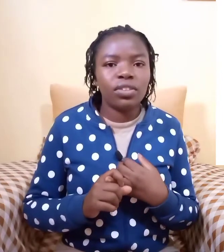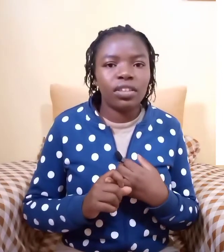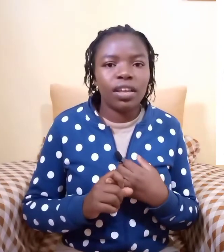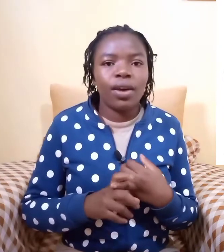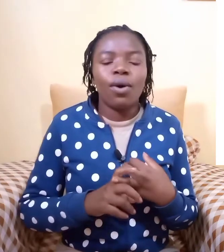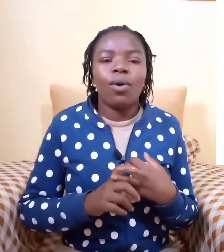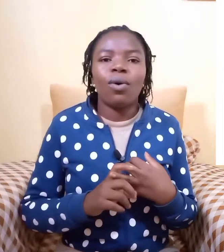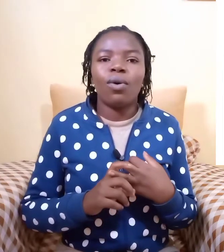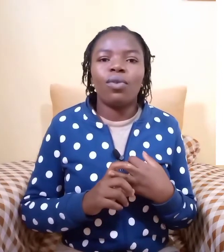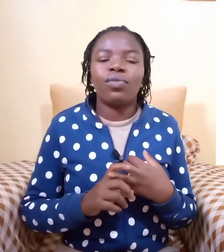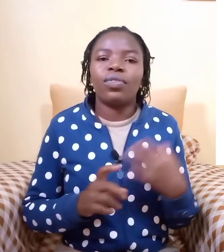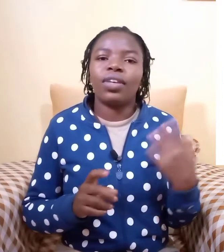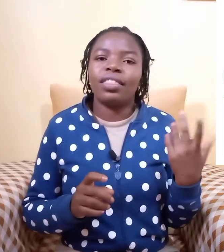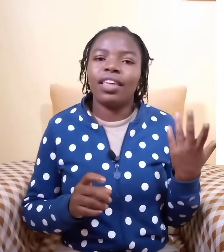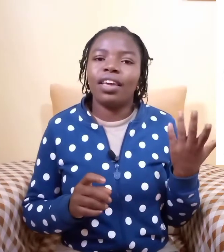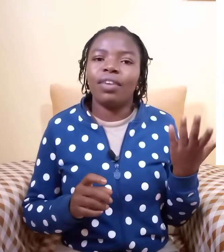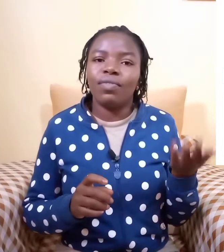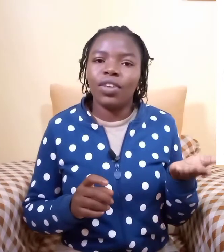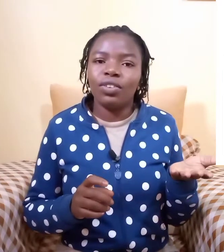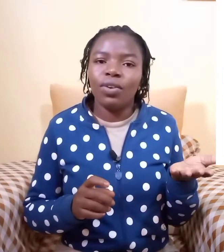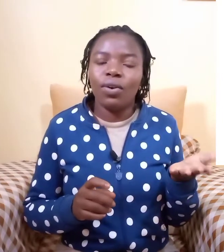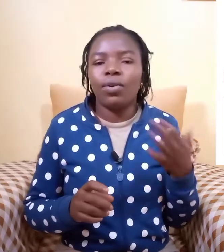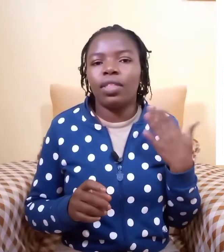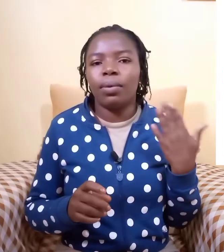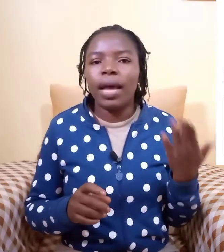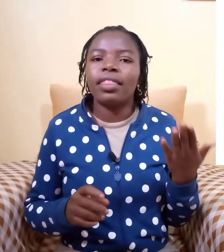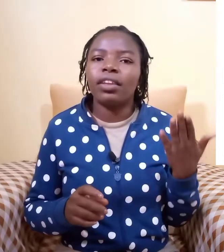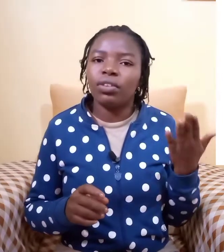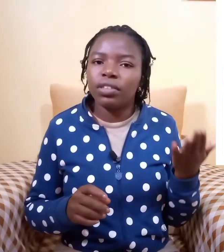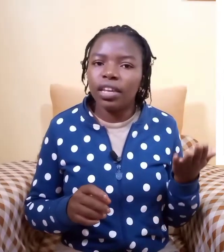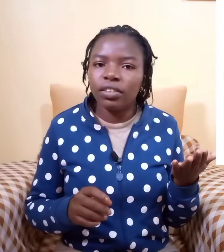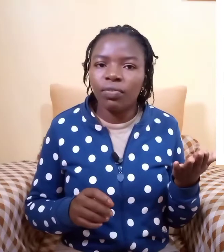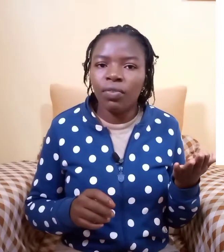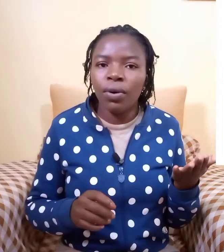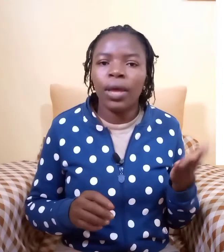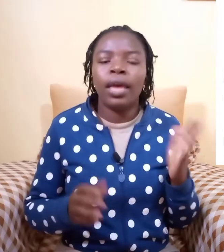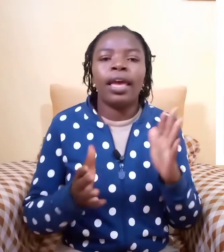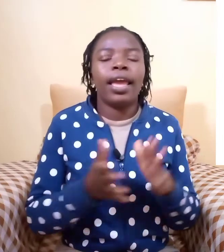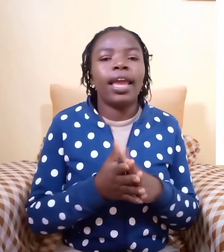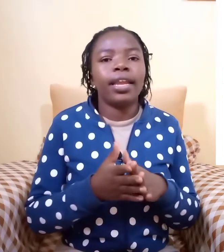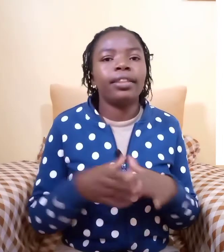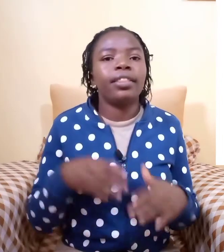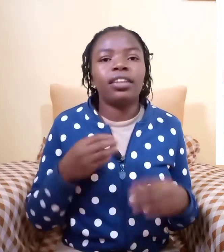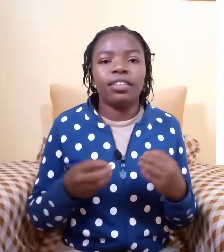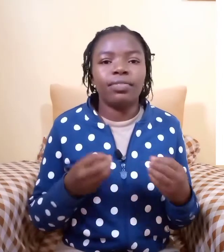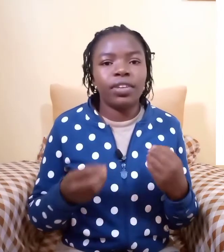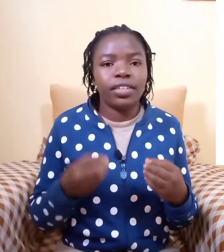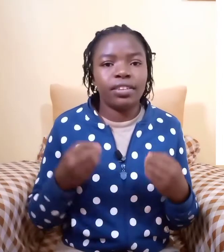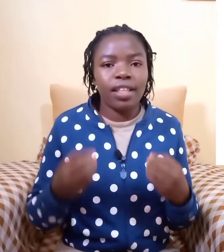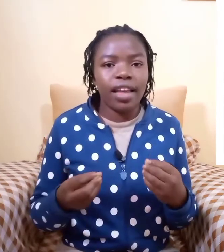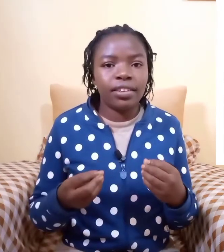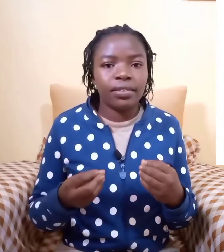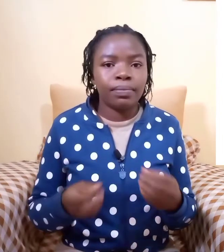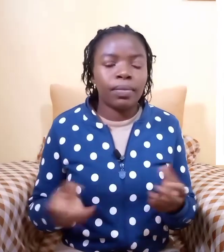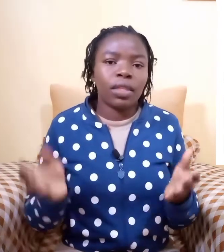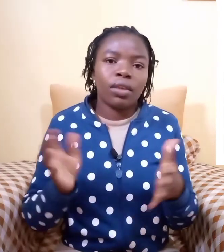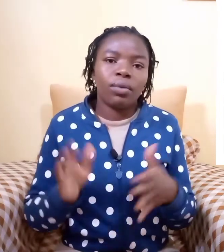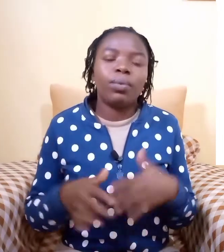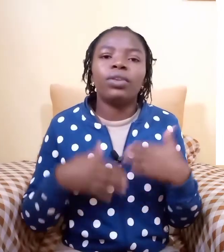of the video or the word that you are searching for and the disadvantage that when